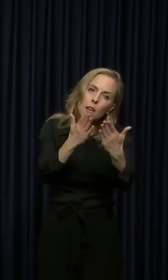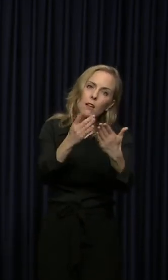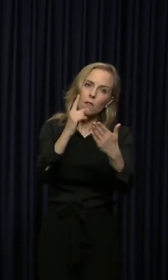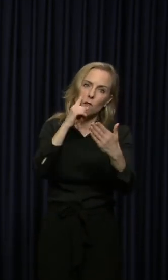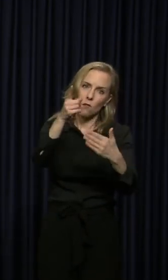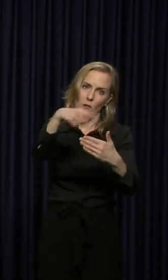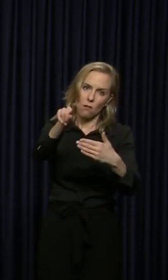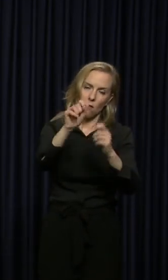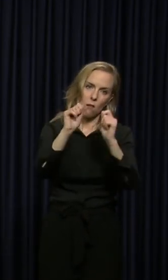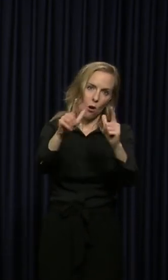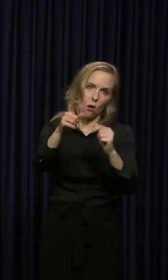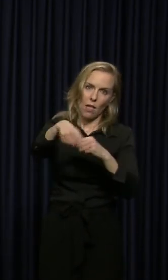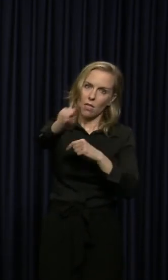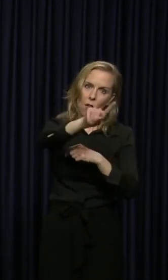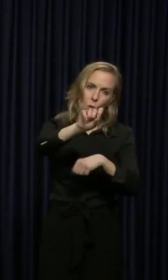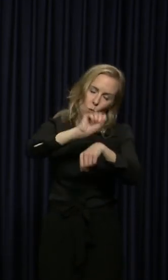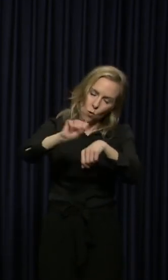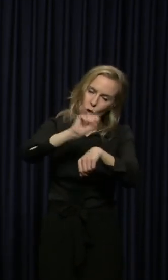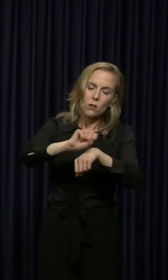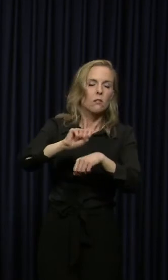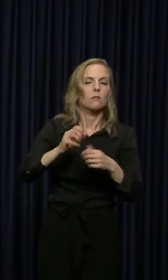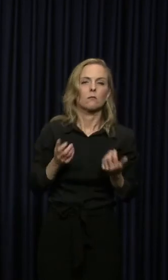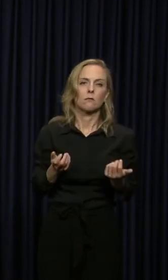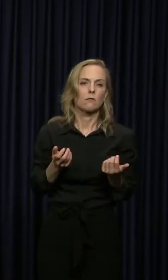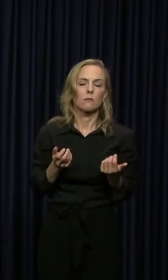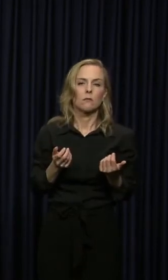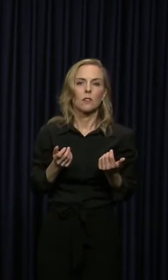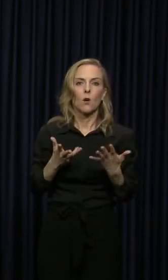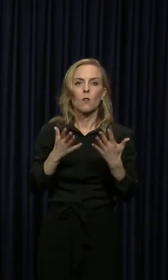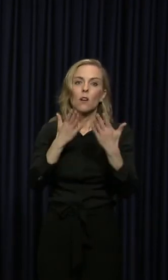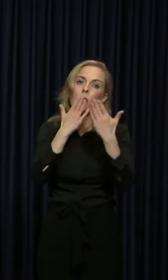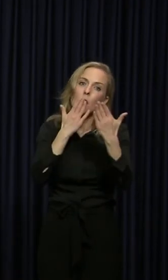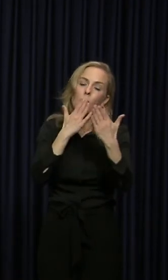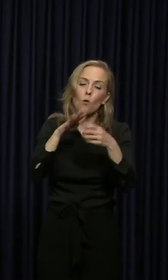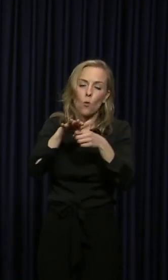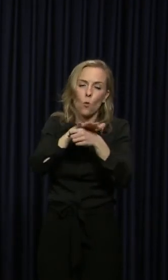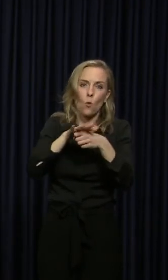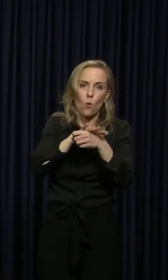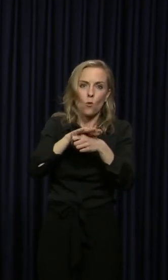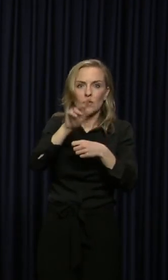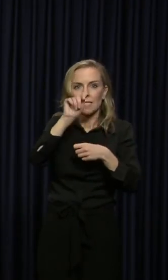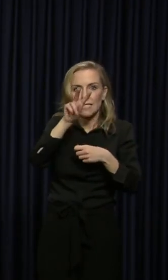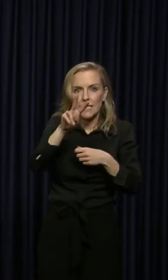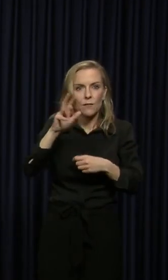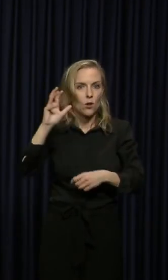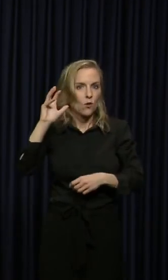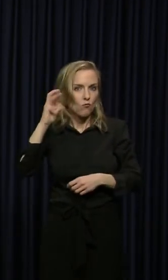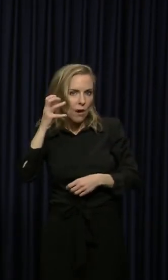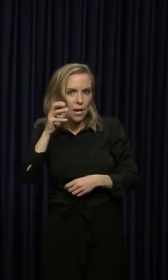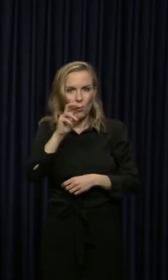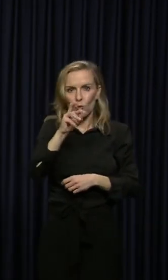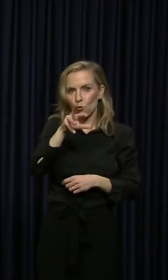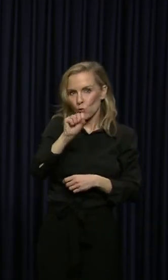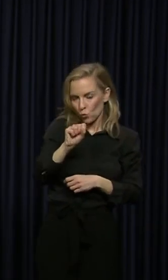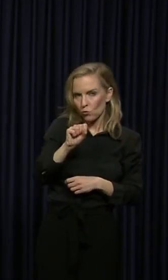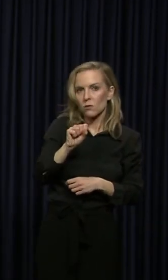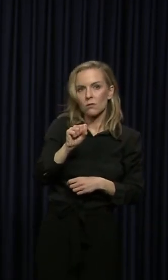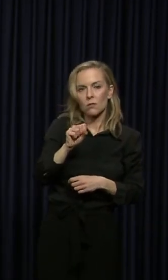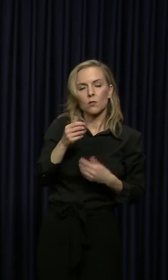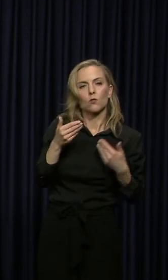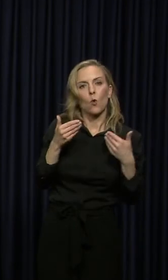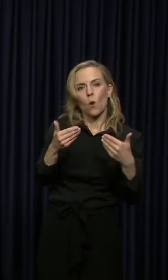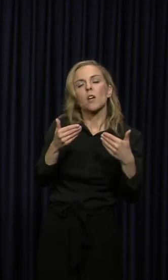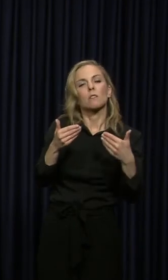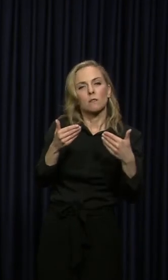who's out there and working. I do want to ask our local TV, radio and news stations to